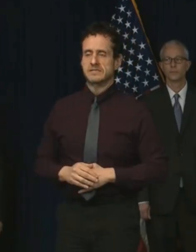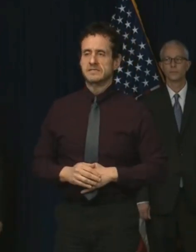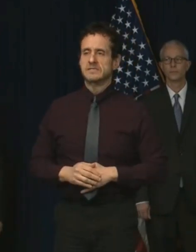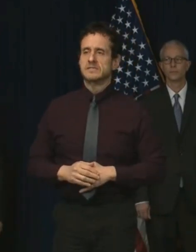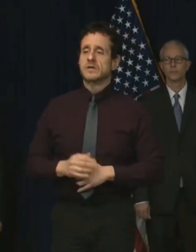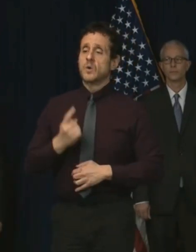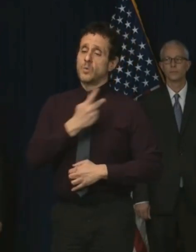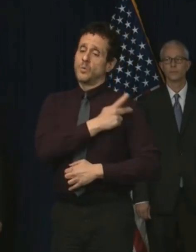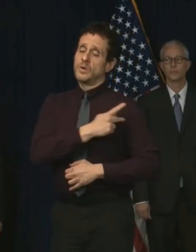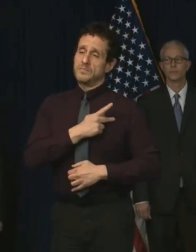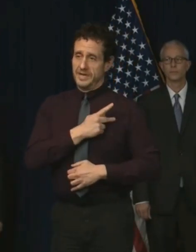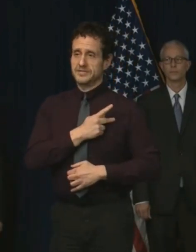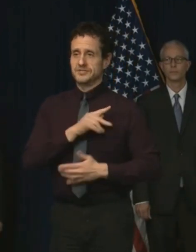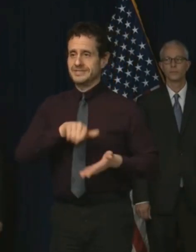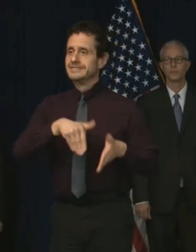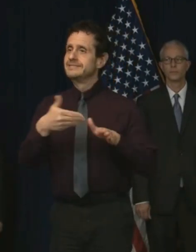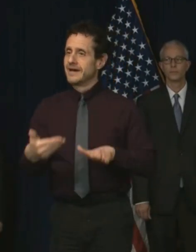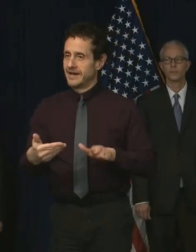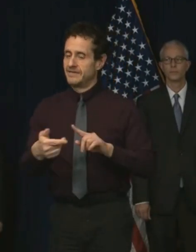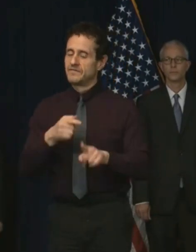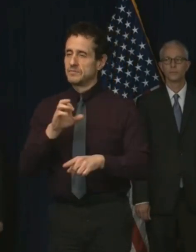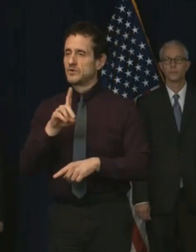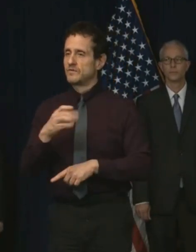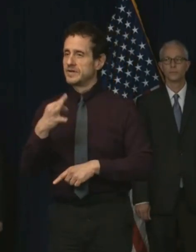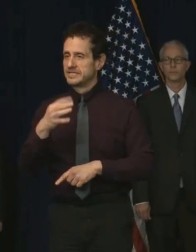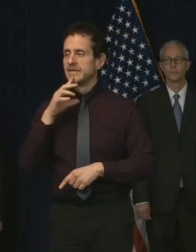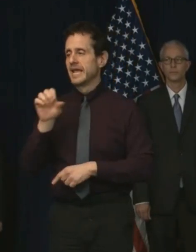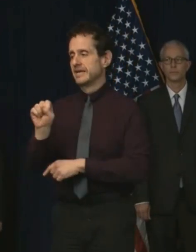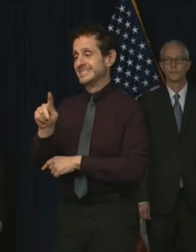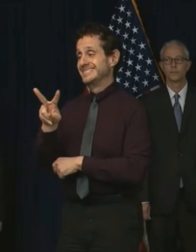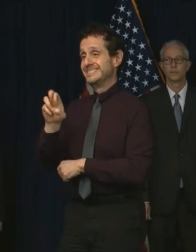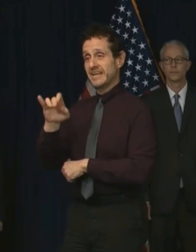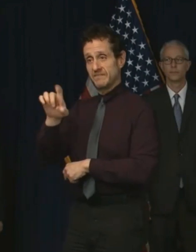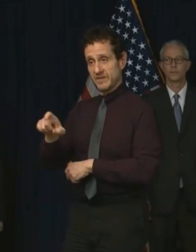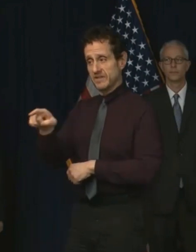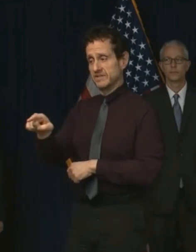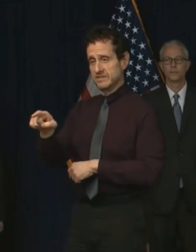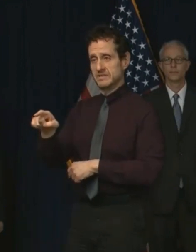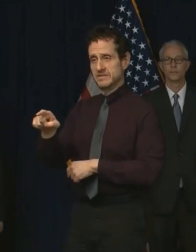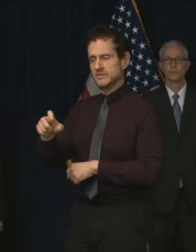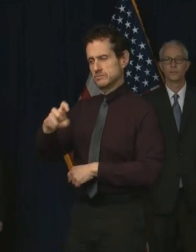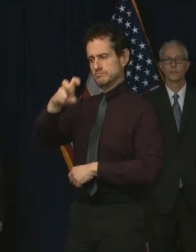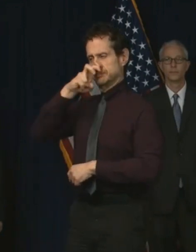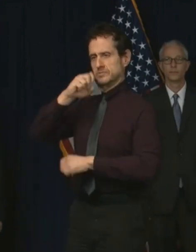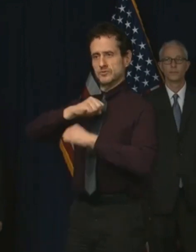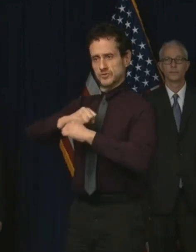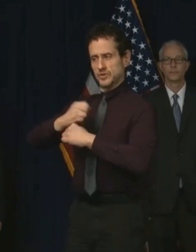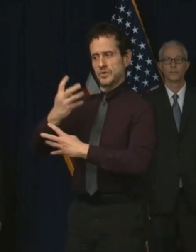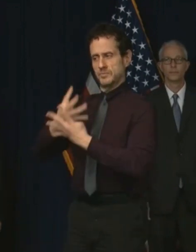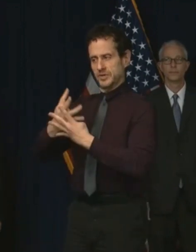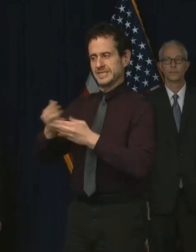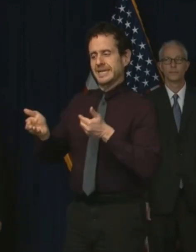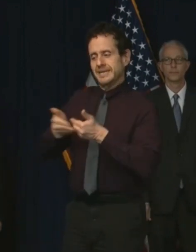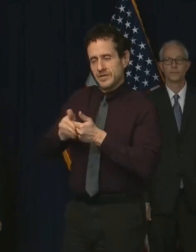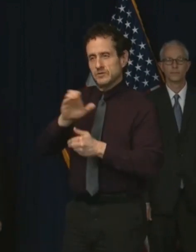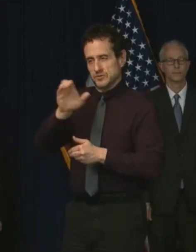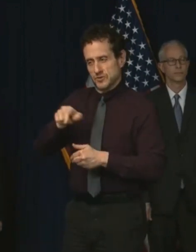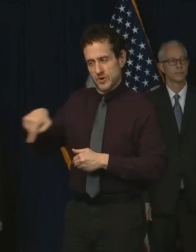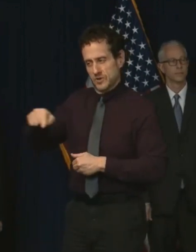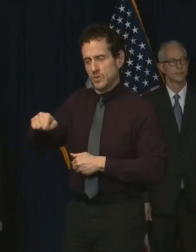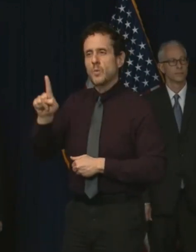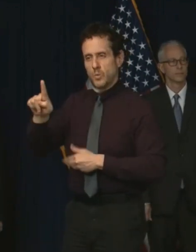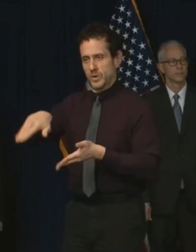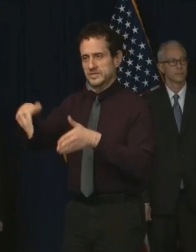COVID-19 at Stateville Prison, the maximum security prison that's closest to the Chicago area, with 32